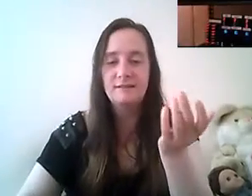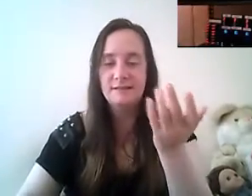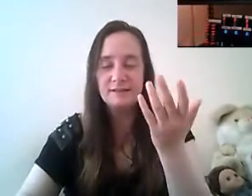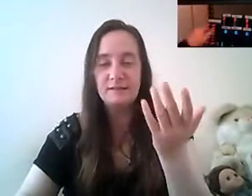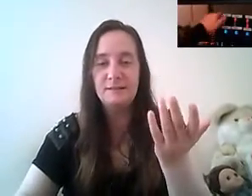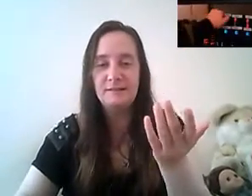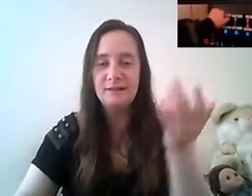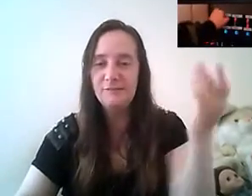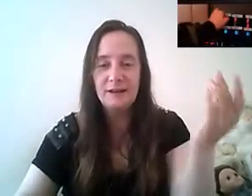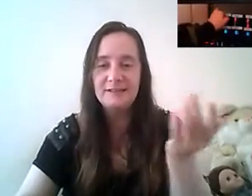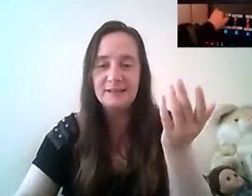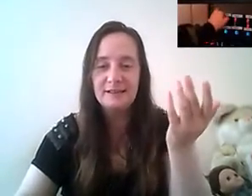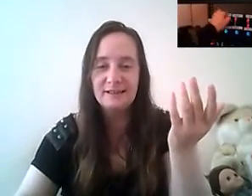sexcapade you never had sex